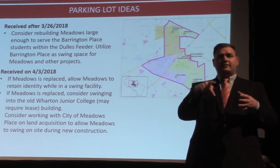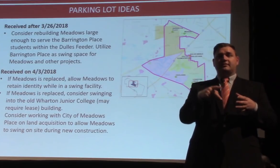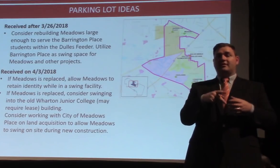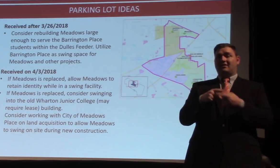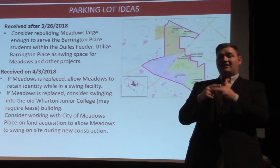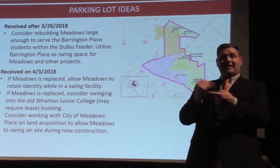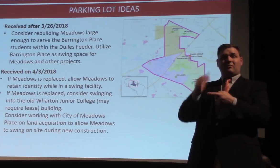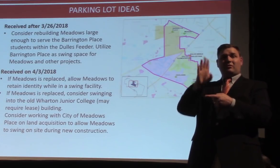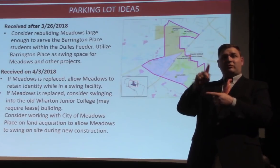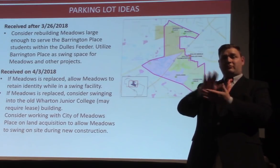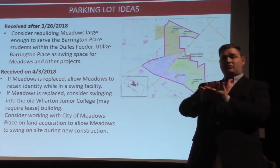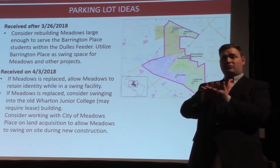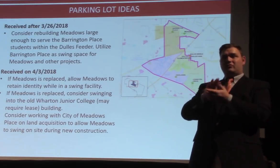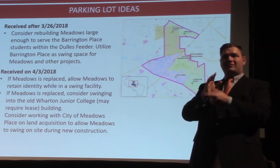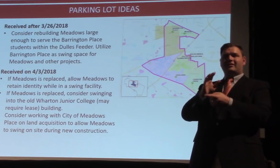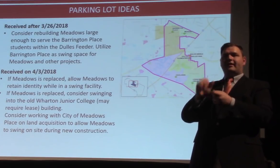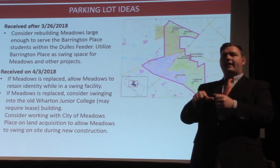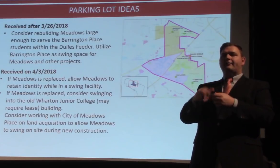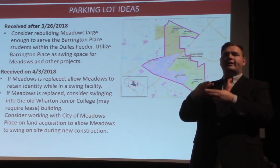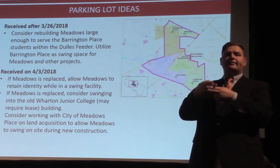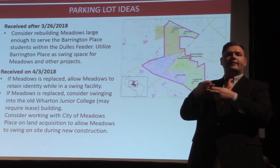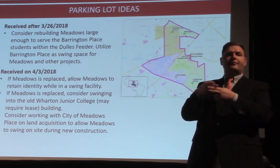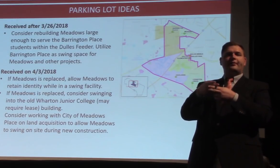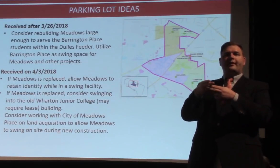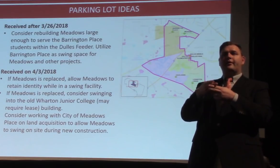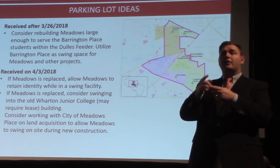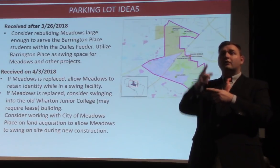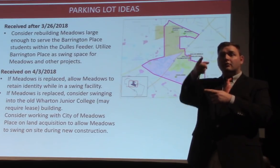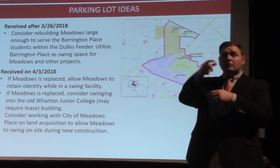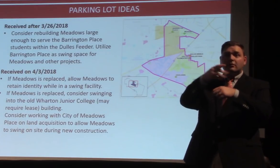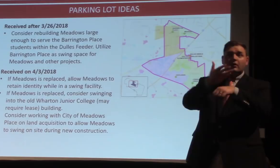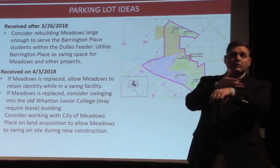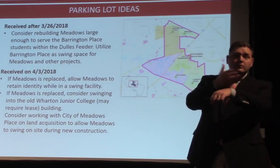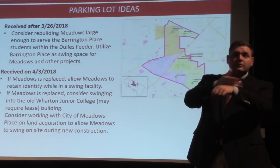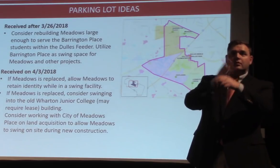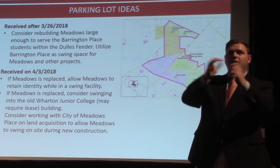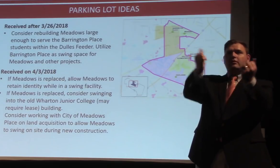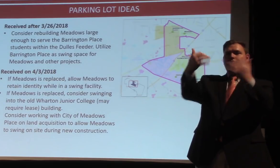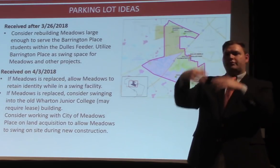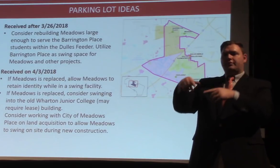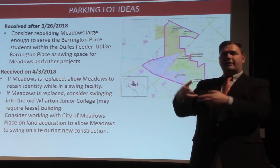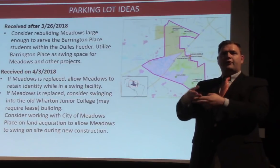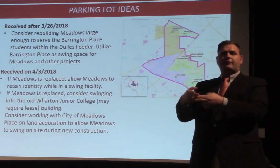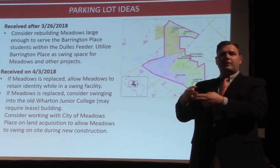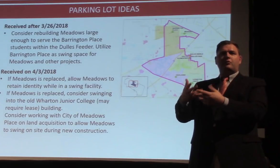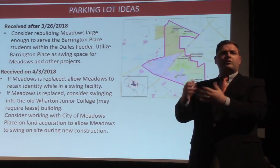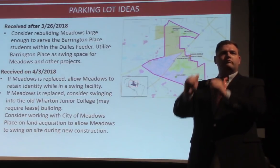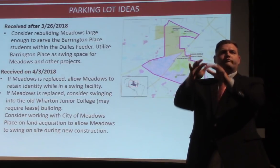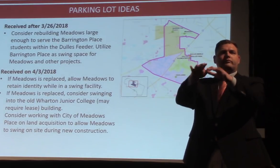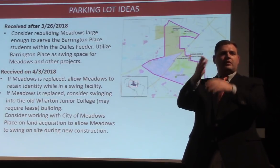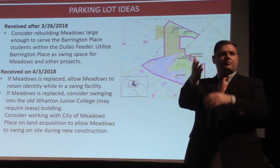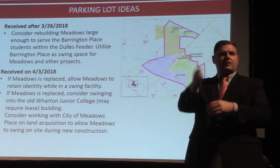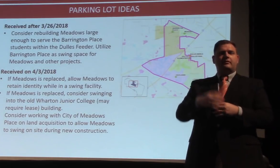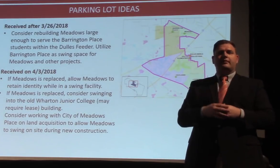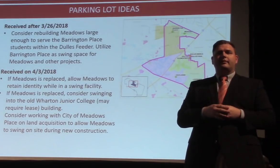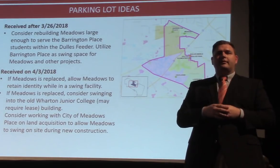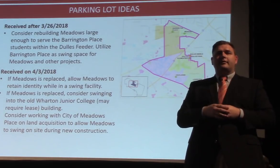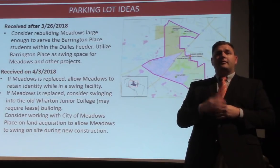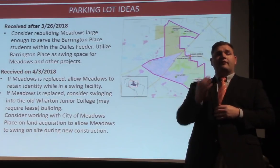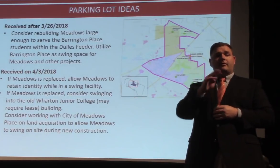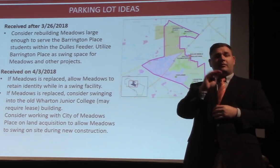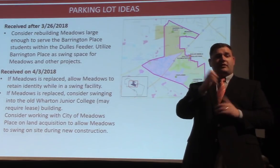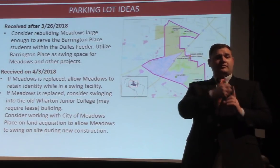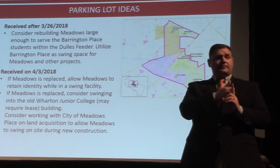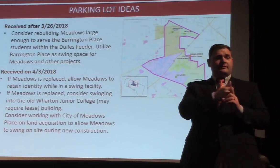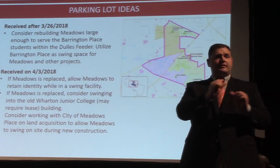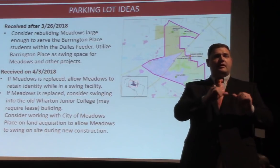Place kind of as that swing facility for Meadows and other projects as they occur in the area. Some other ideas if Meadows is replaced allow Meadows to retain